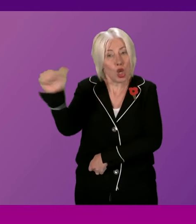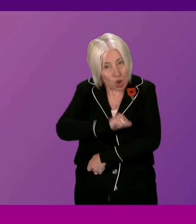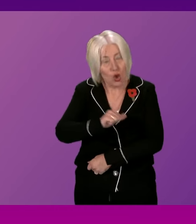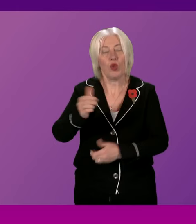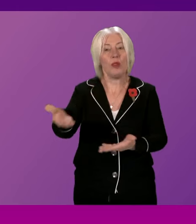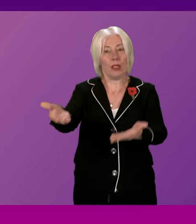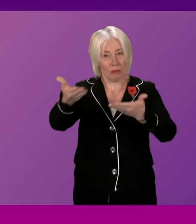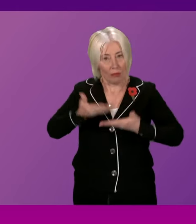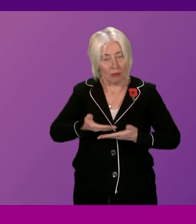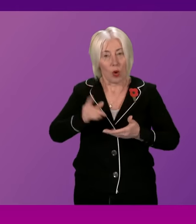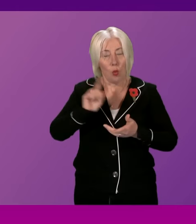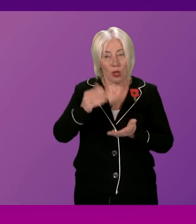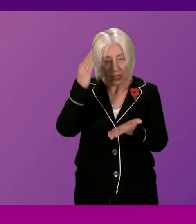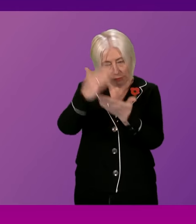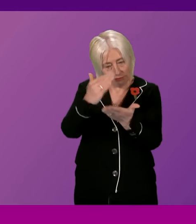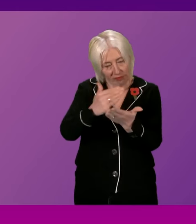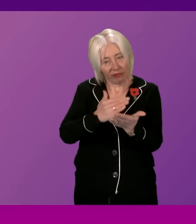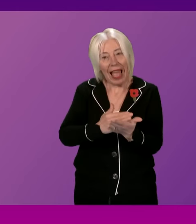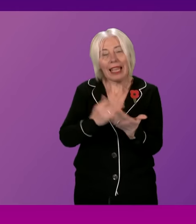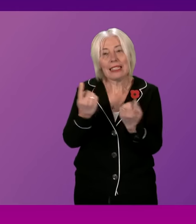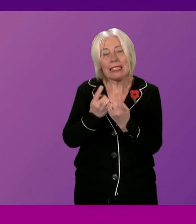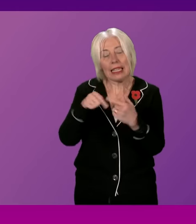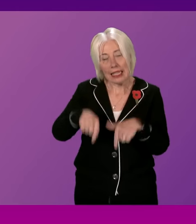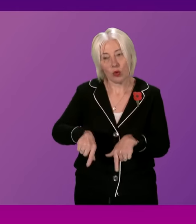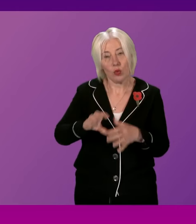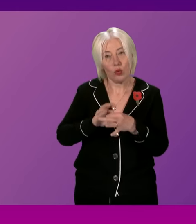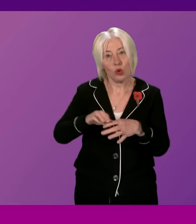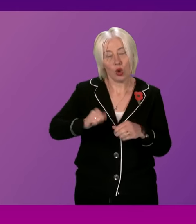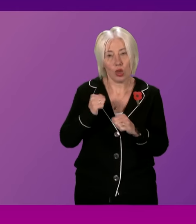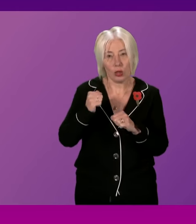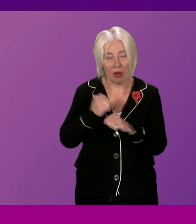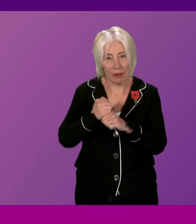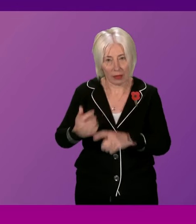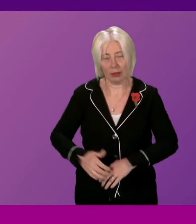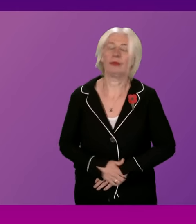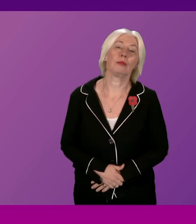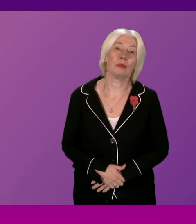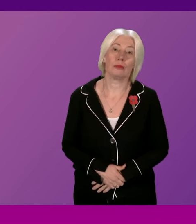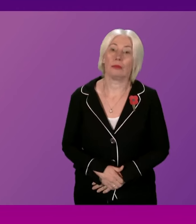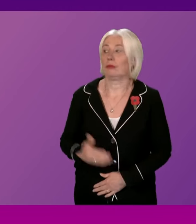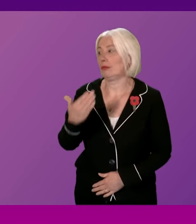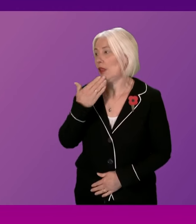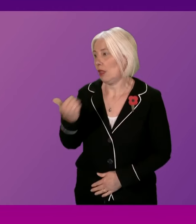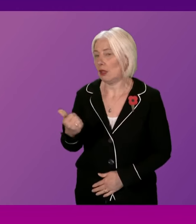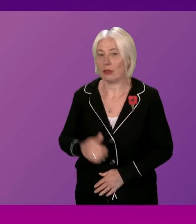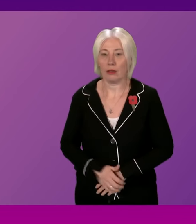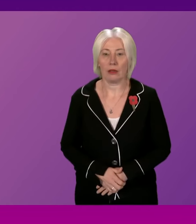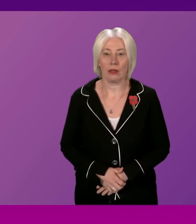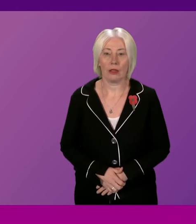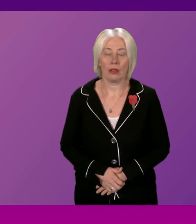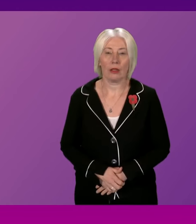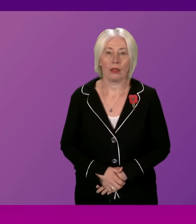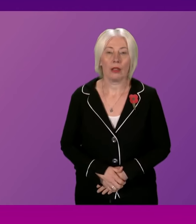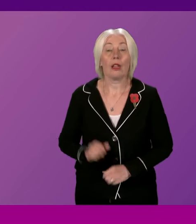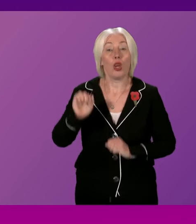to the Scottish Government thank you Mr Whitfield for his